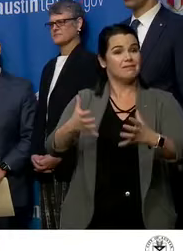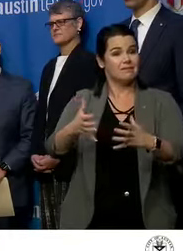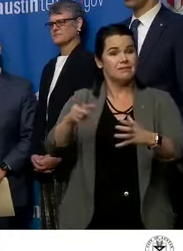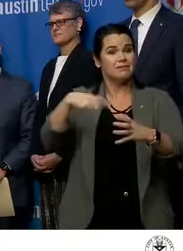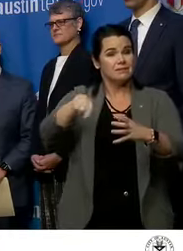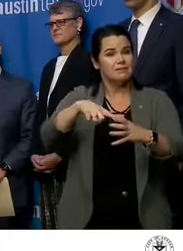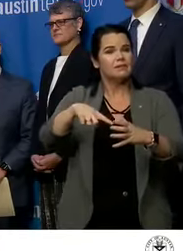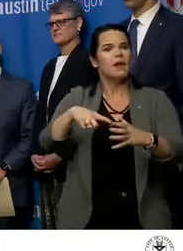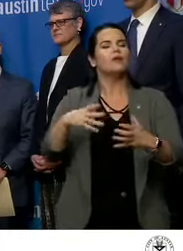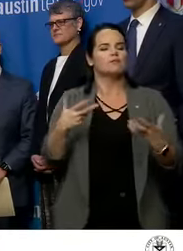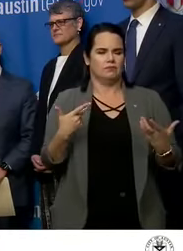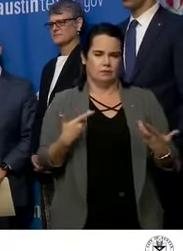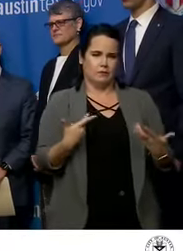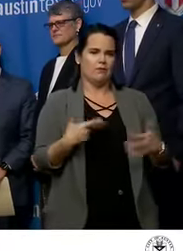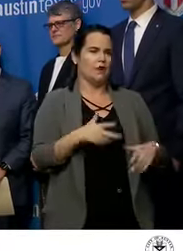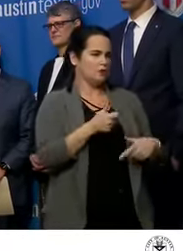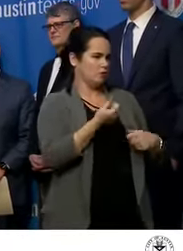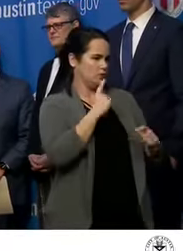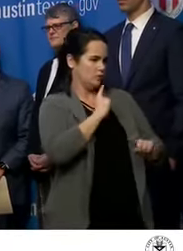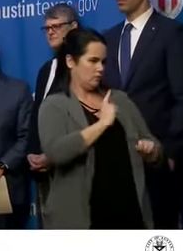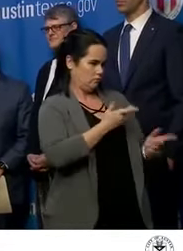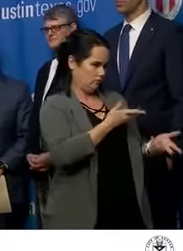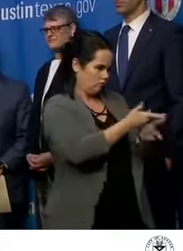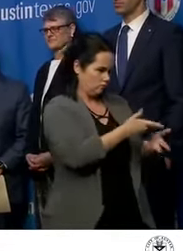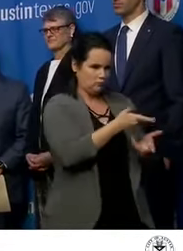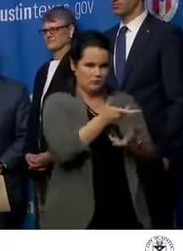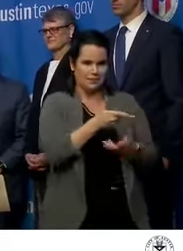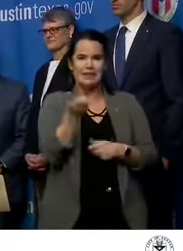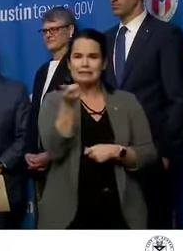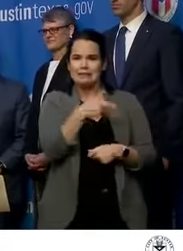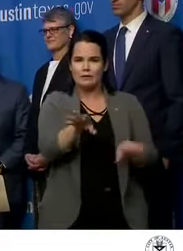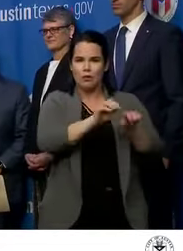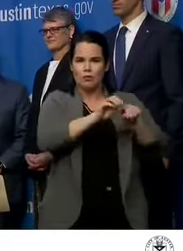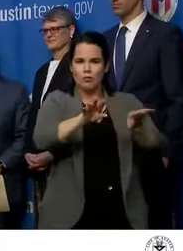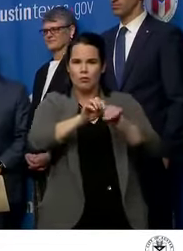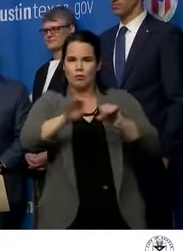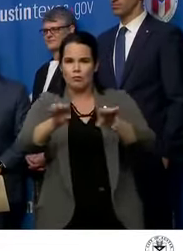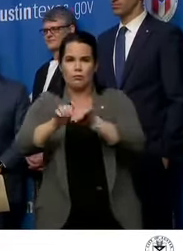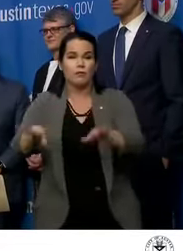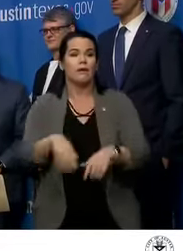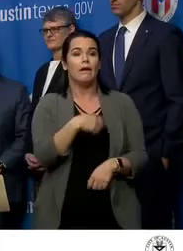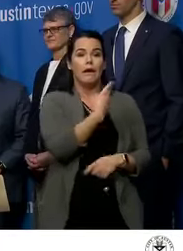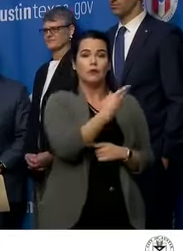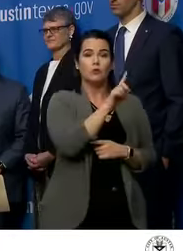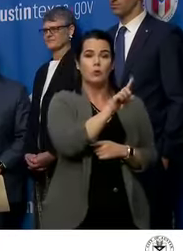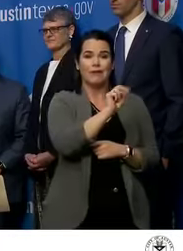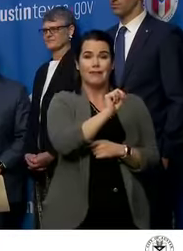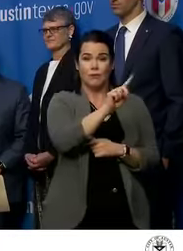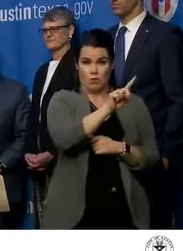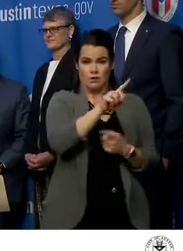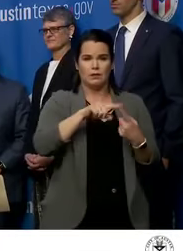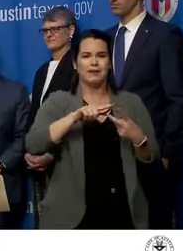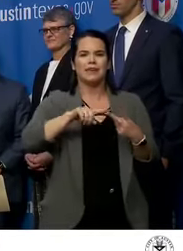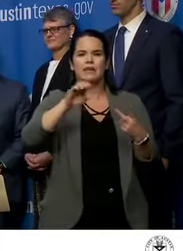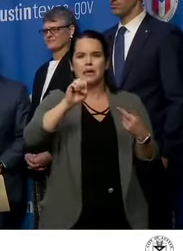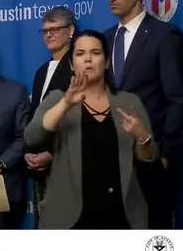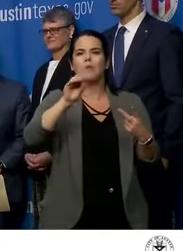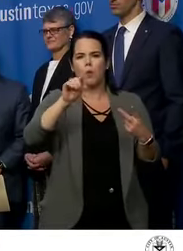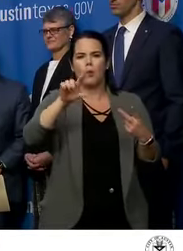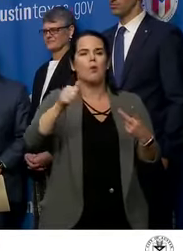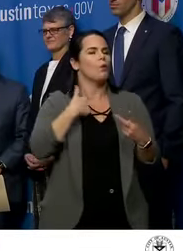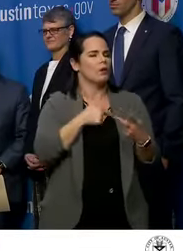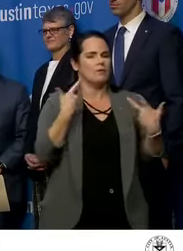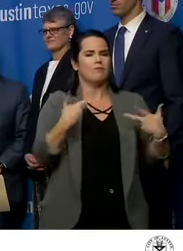have responded to several outbreaks, including H1N1 and Ebola. We will continue